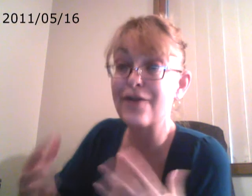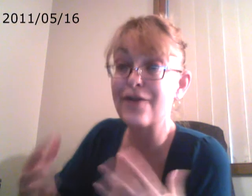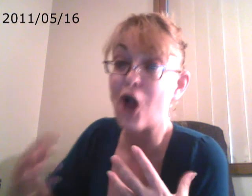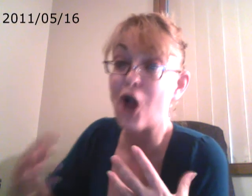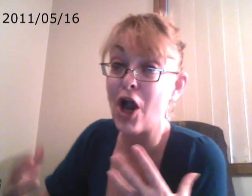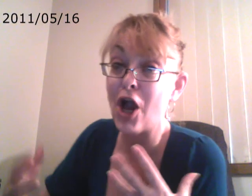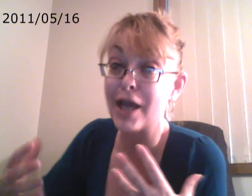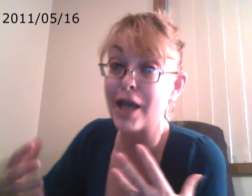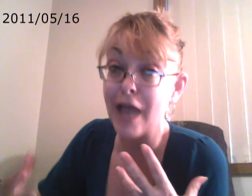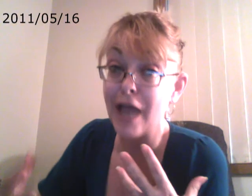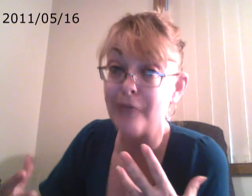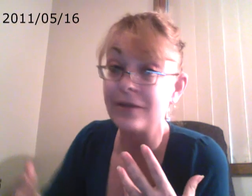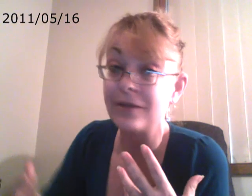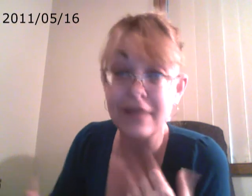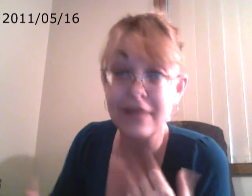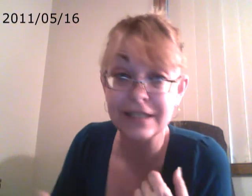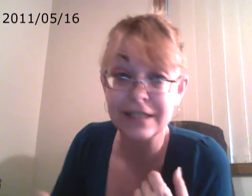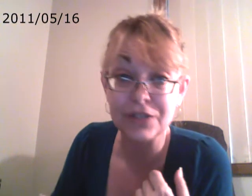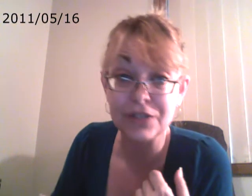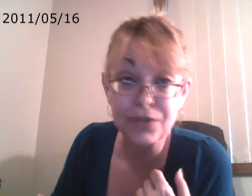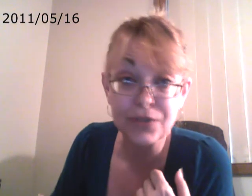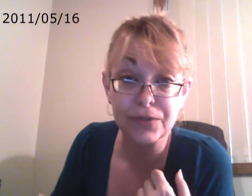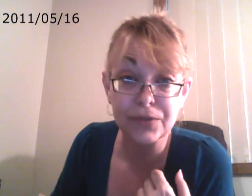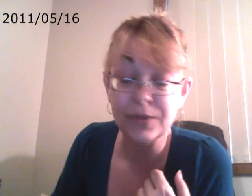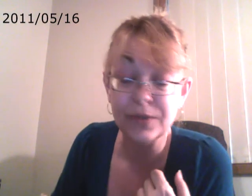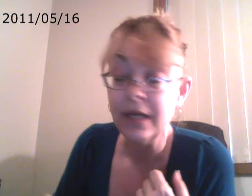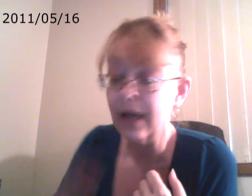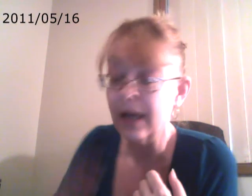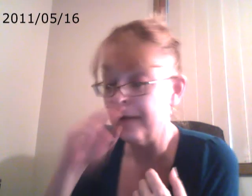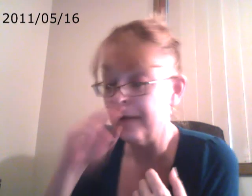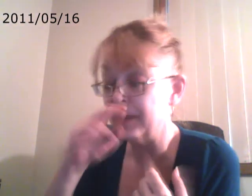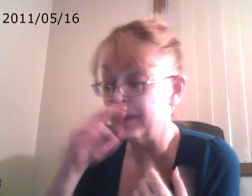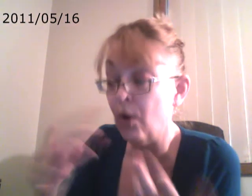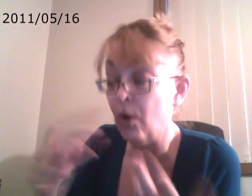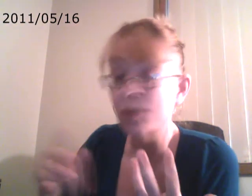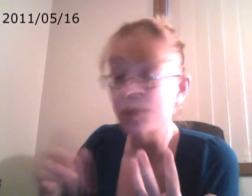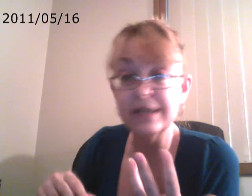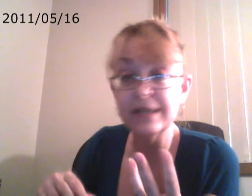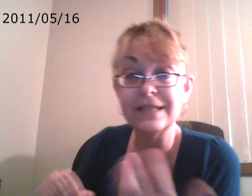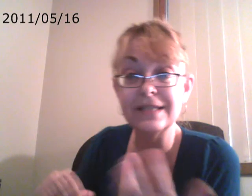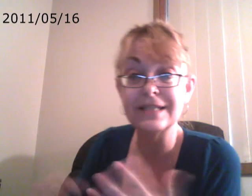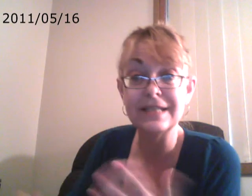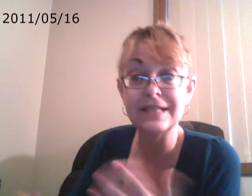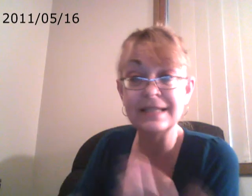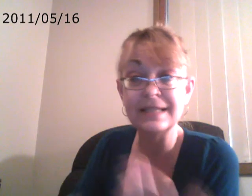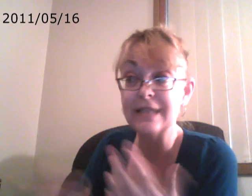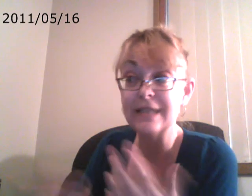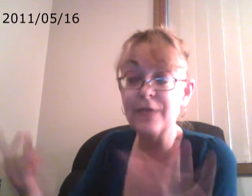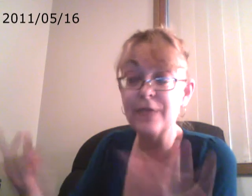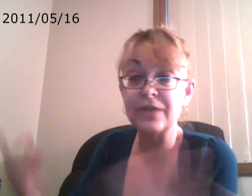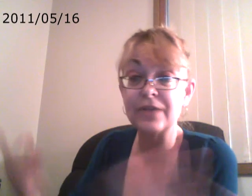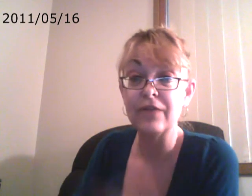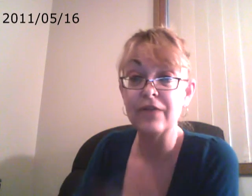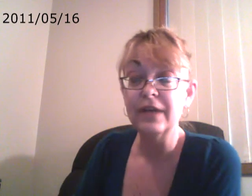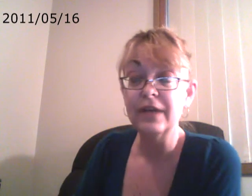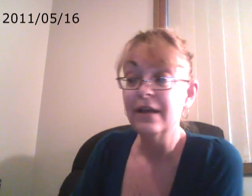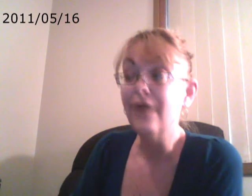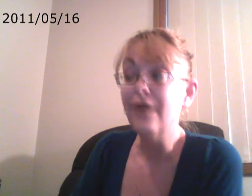caught up in a thought that doesn't serve you, the goal is to time yourself. Oh,